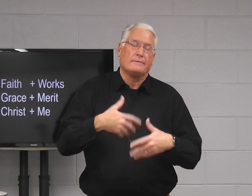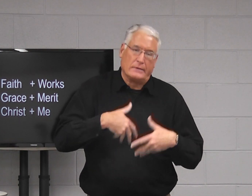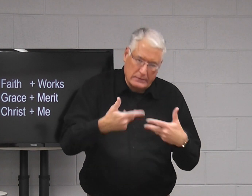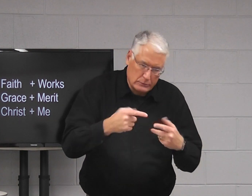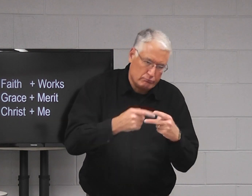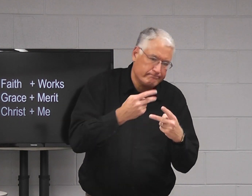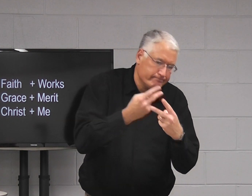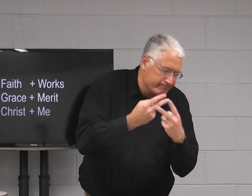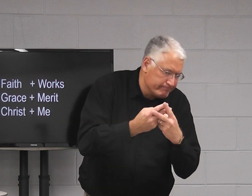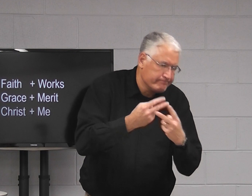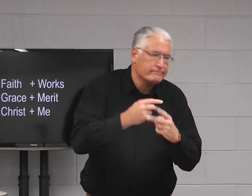sins, confession,